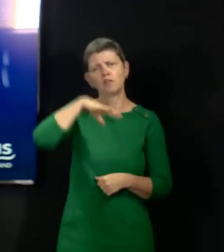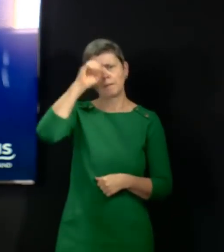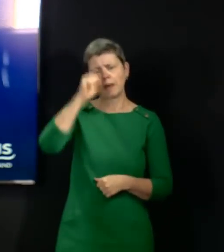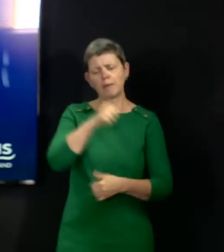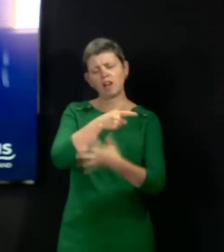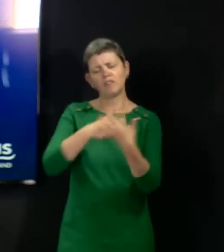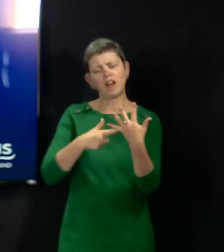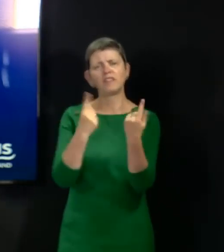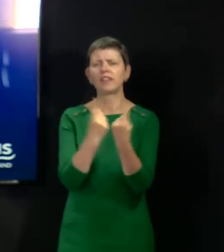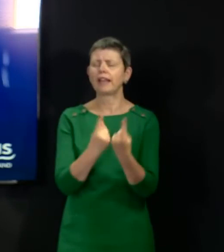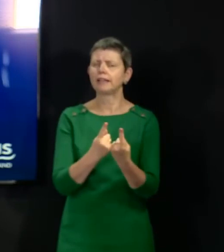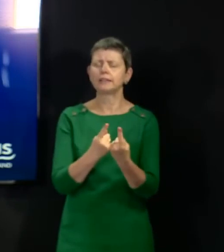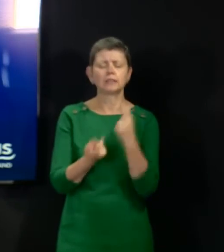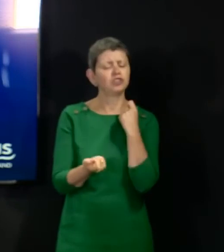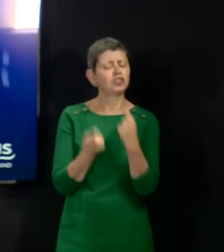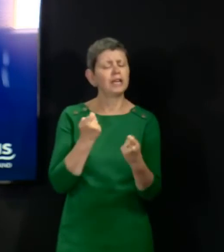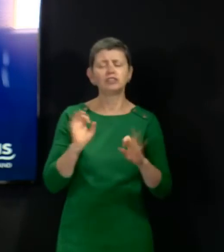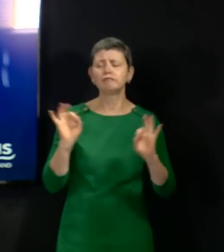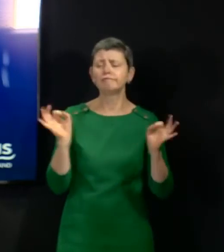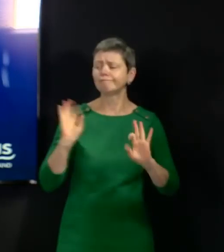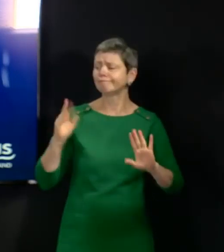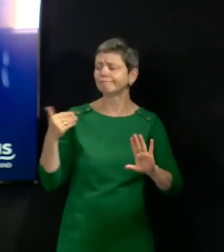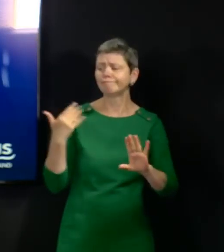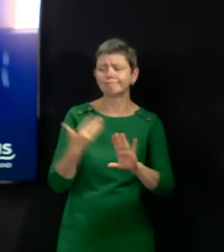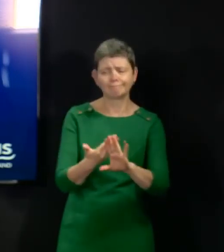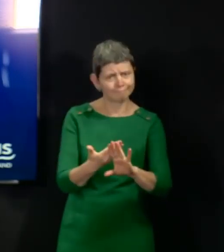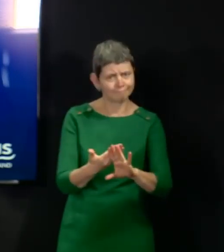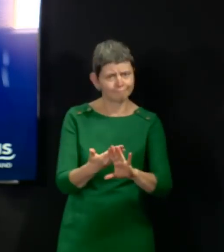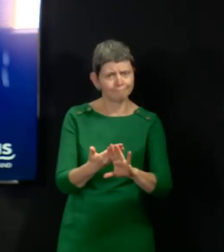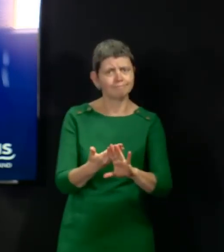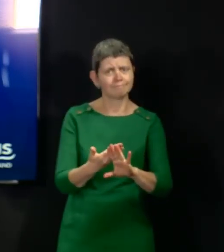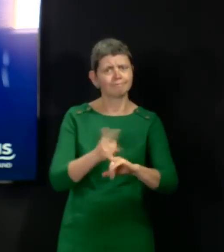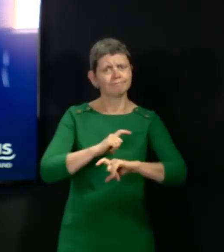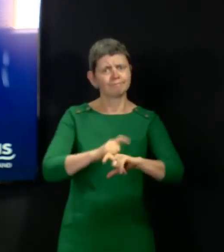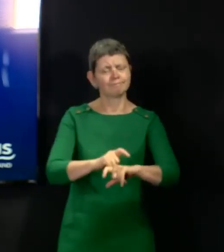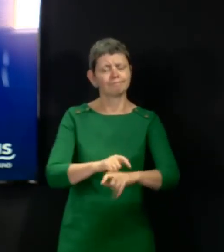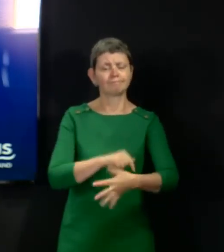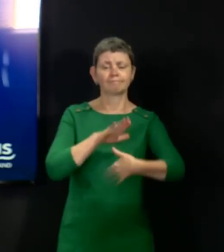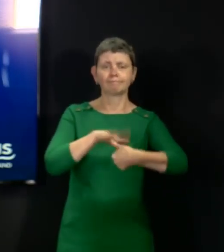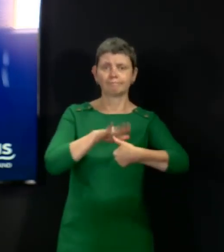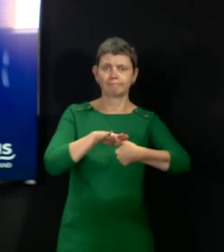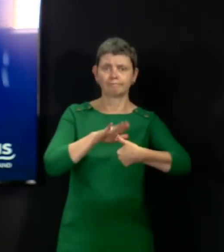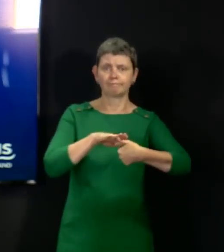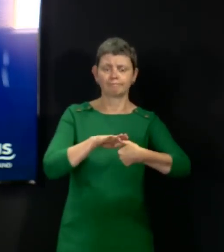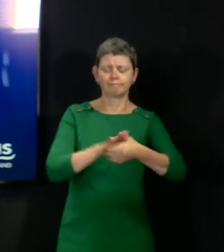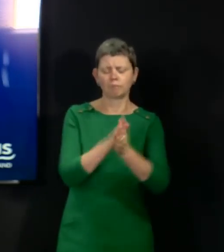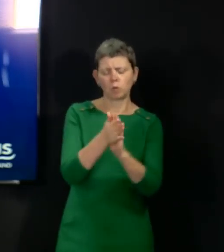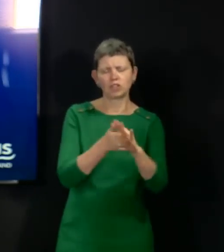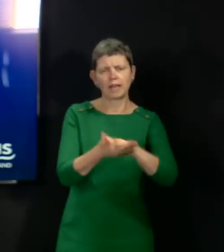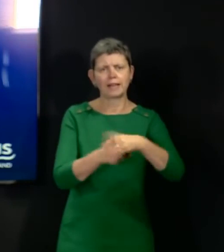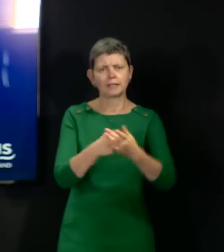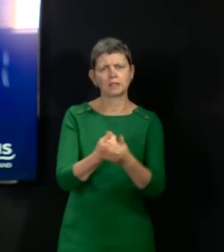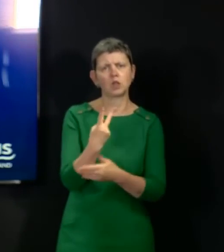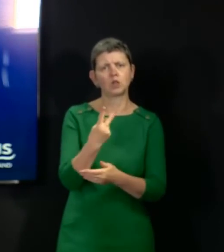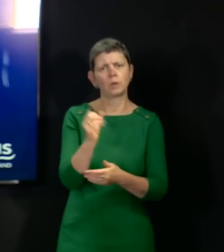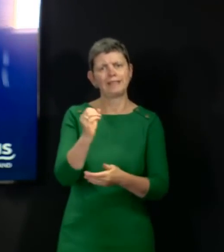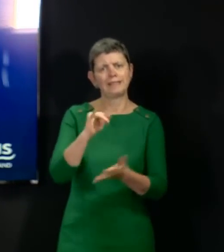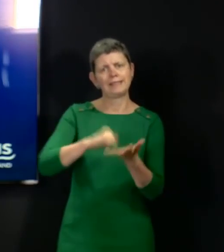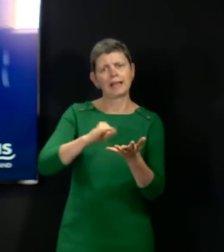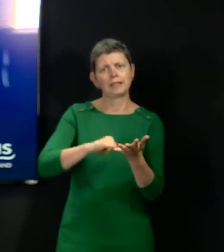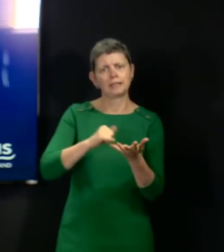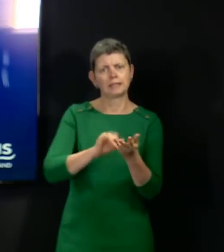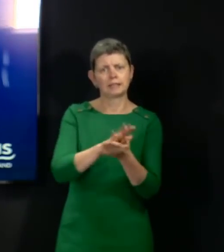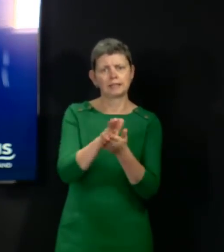at all throughout any of this renewal and recovery work. Remember to wash your hands with soap and water for 20 seconds if you